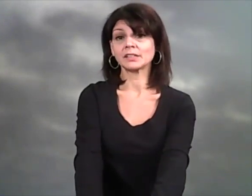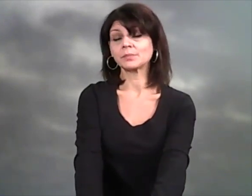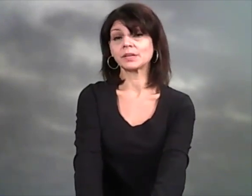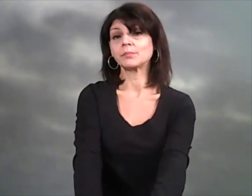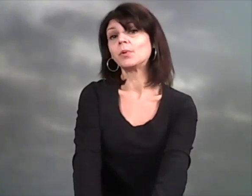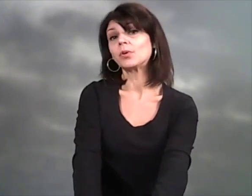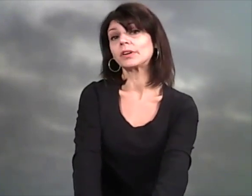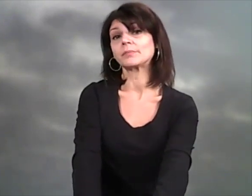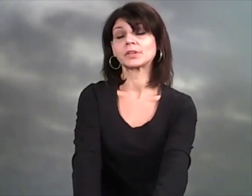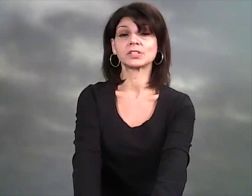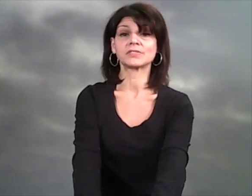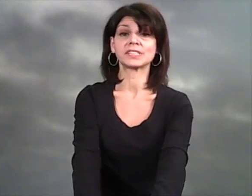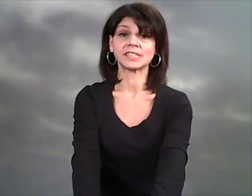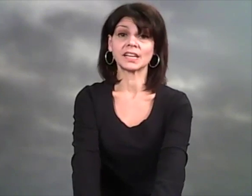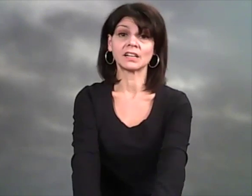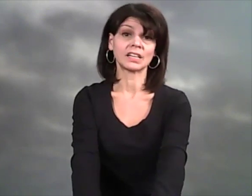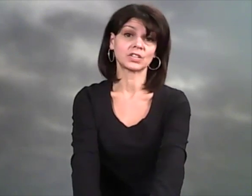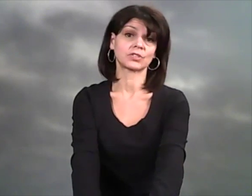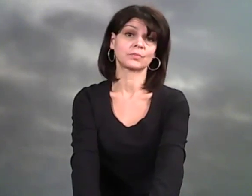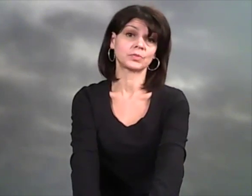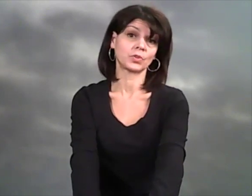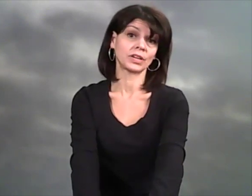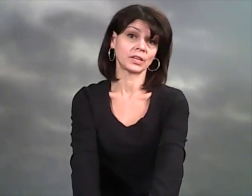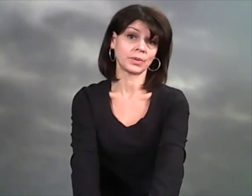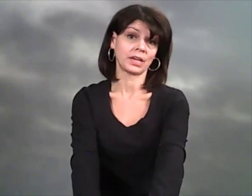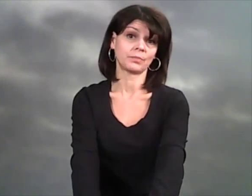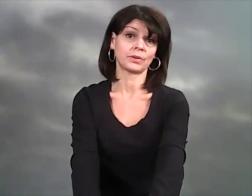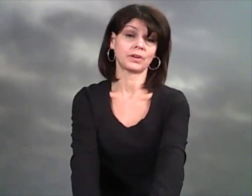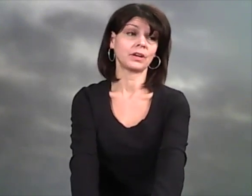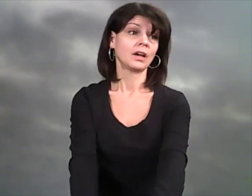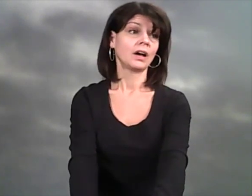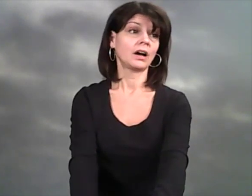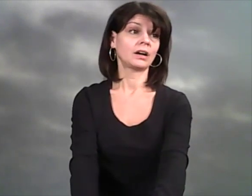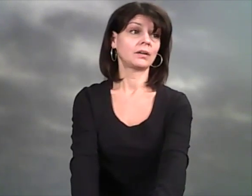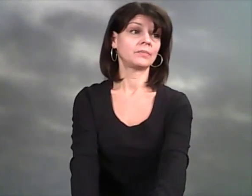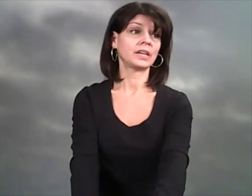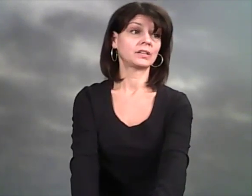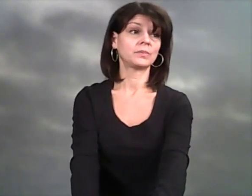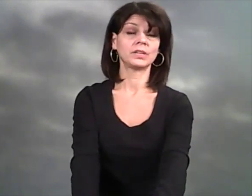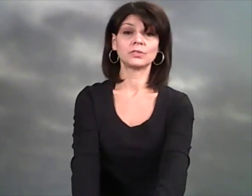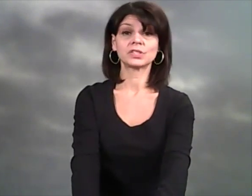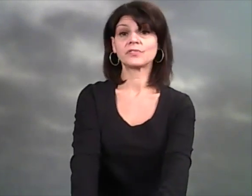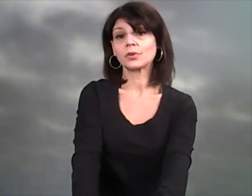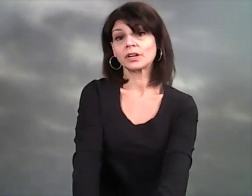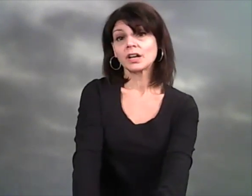a little bit more because of a sale. Extra toilet paper, it could be used for